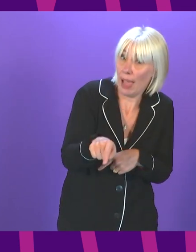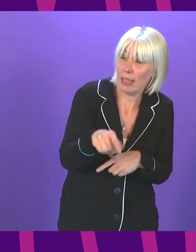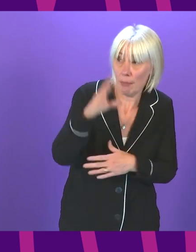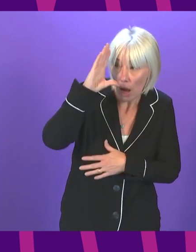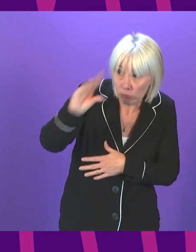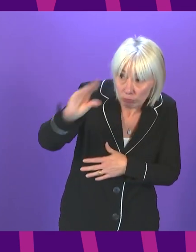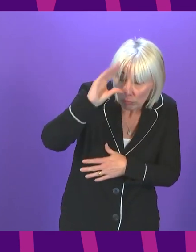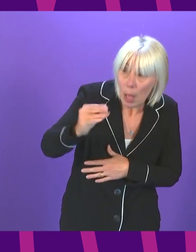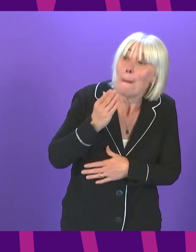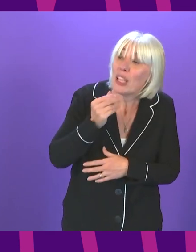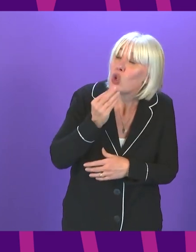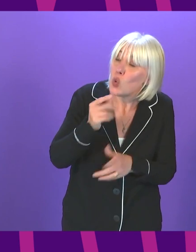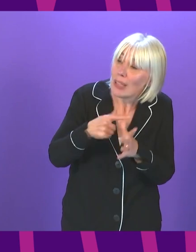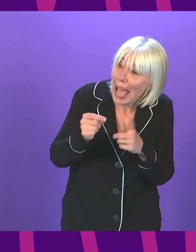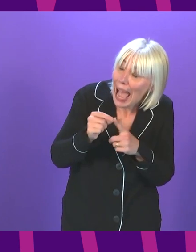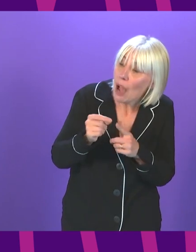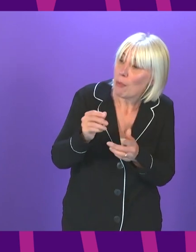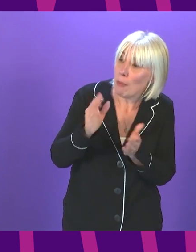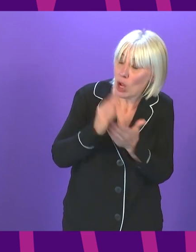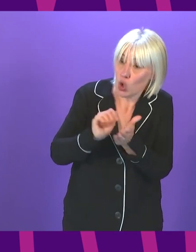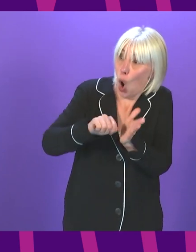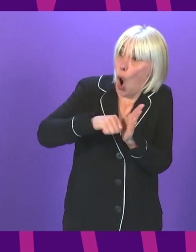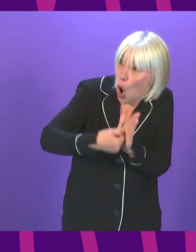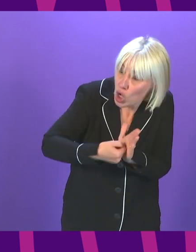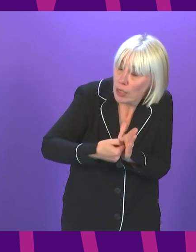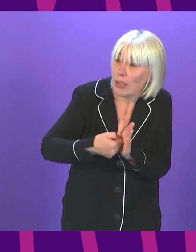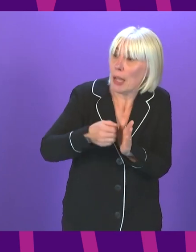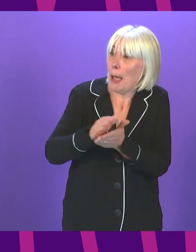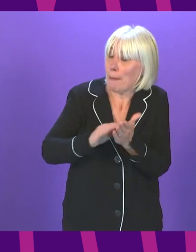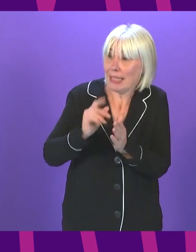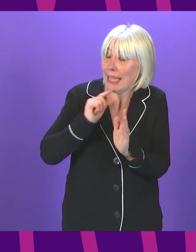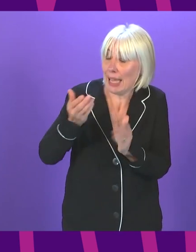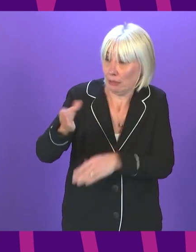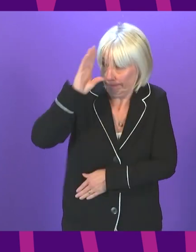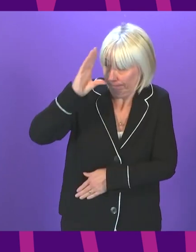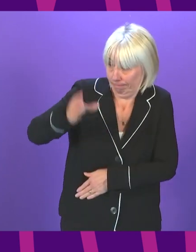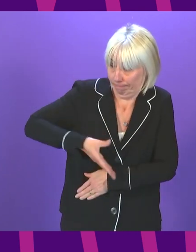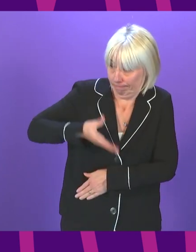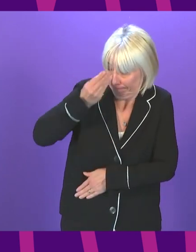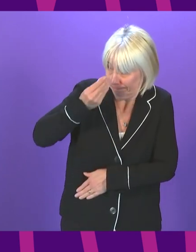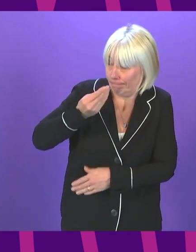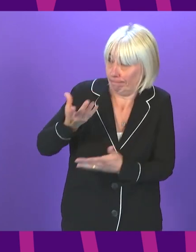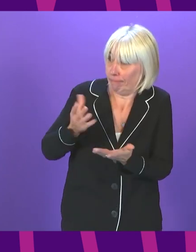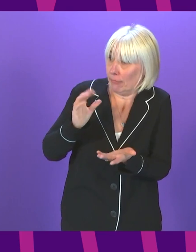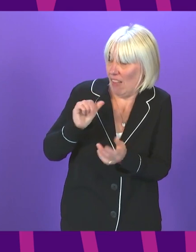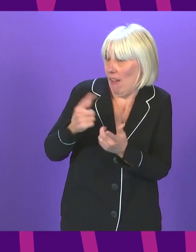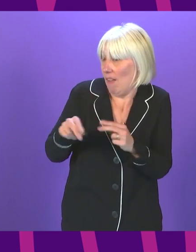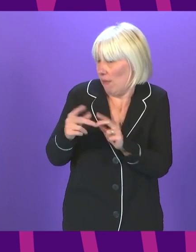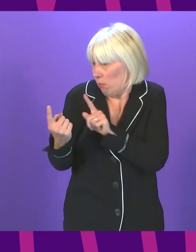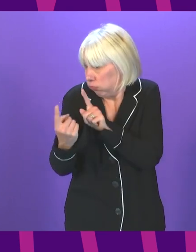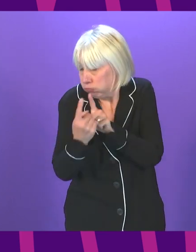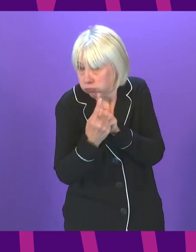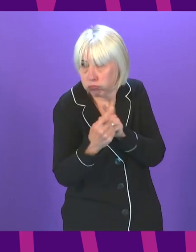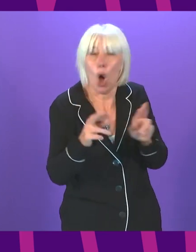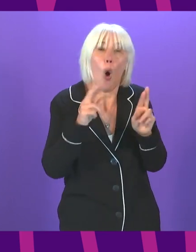to download the app, use the app, make sure the app is turned on, so that it can provide the support that we want it to. And I hope